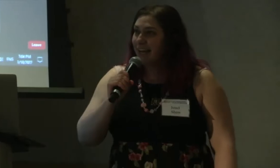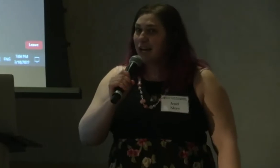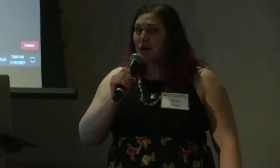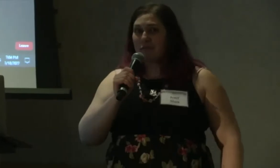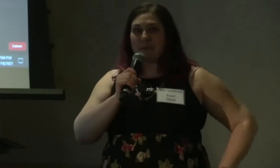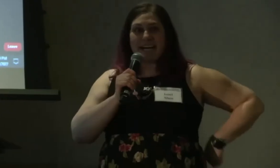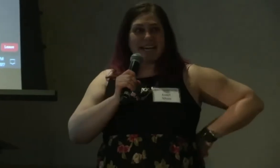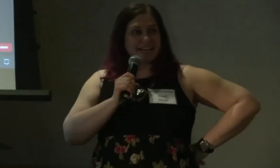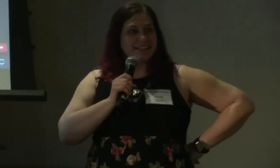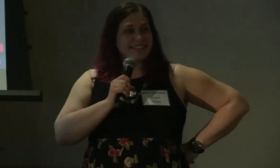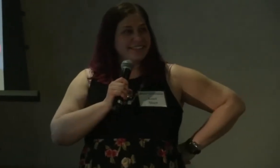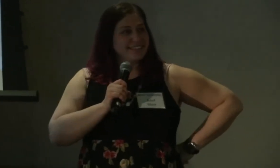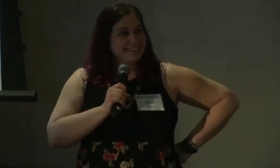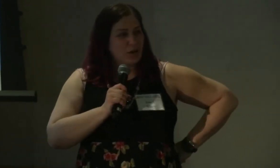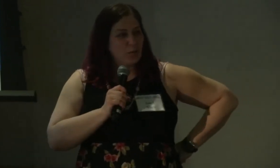Hello everybody.